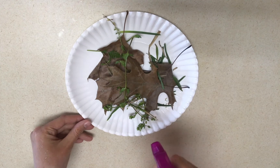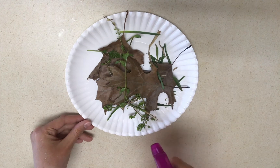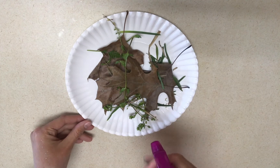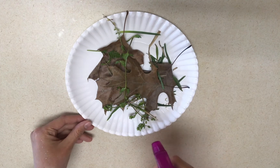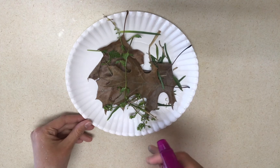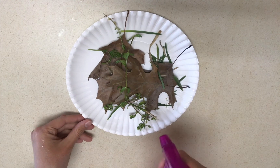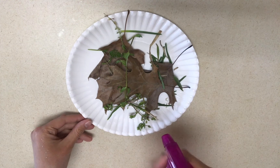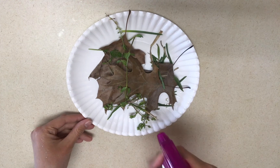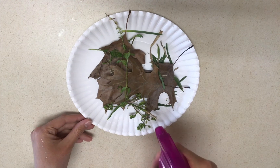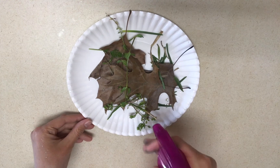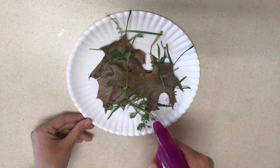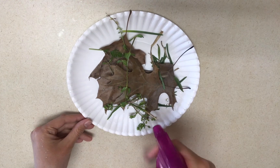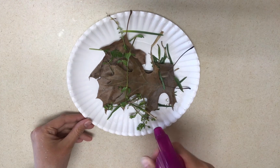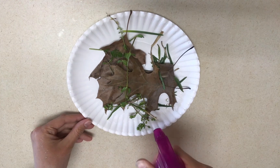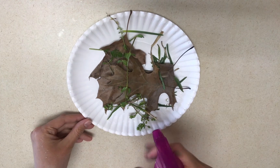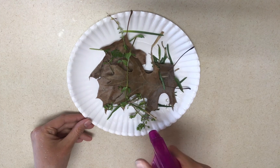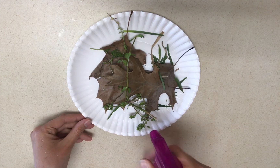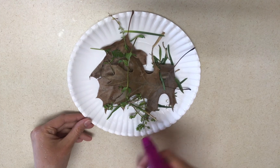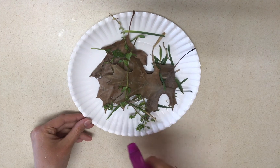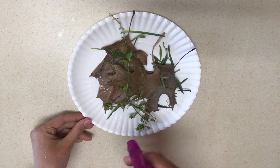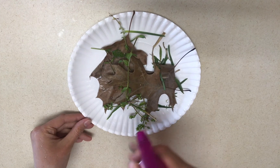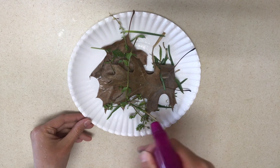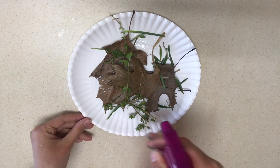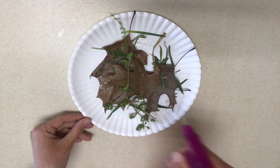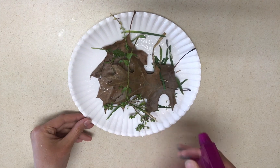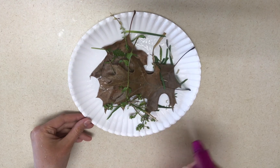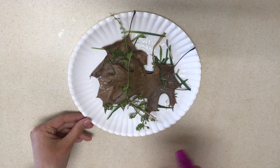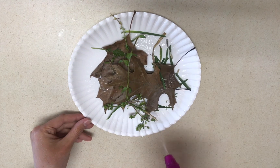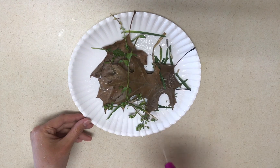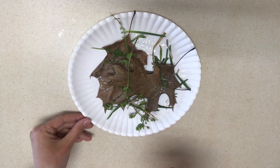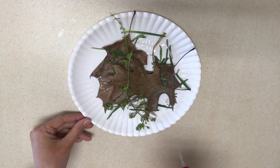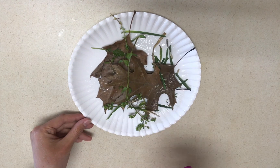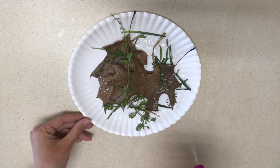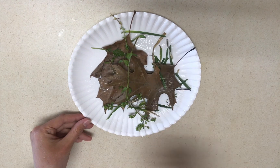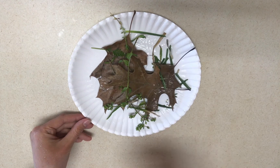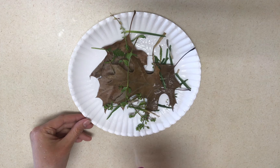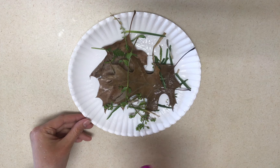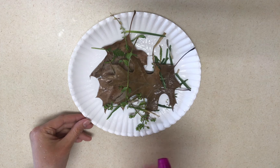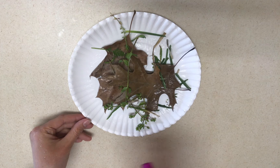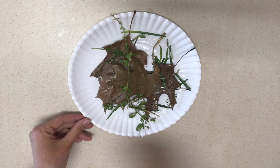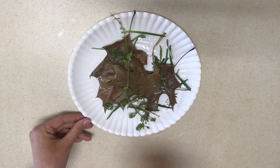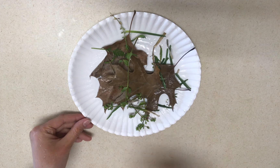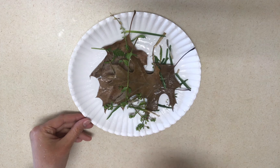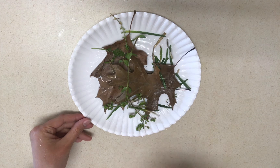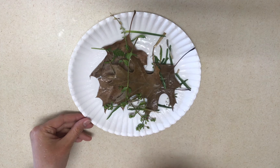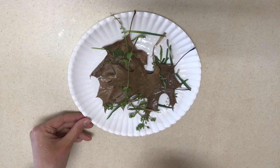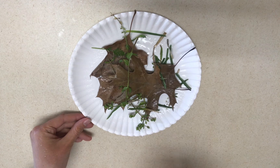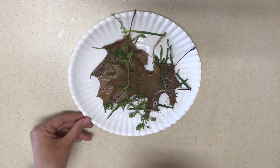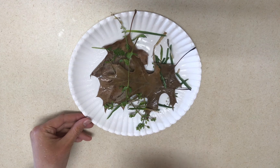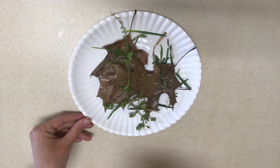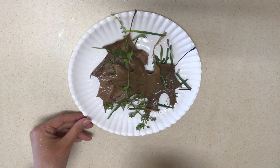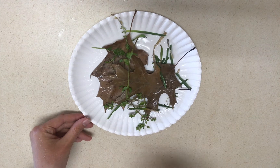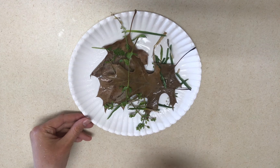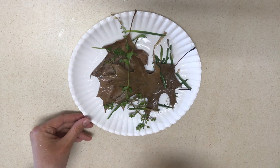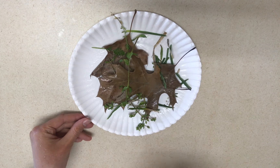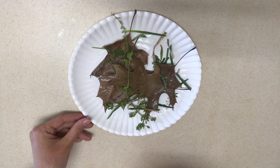smell what it might smell like after it rains if you step outside and smell the grass and leaves after it gets wet from the rain.